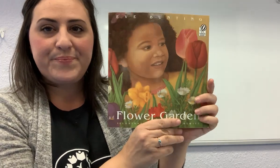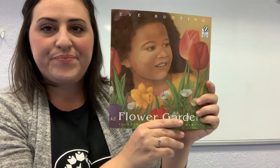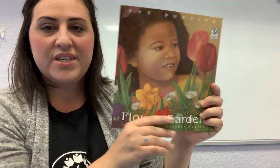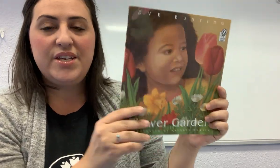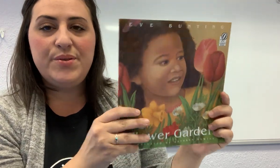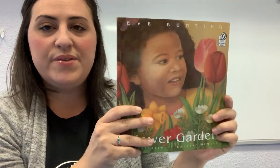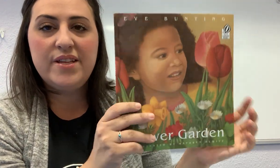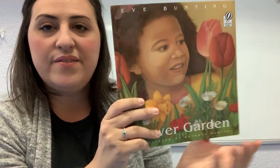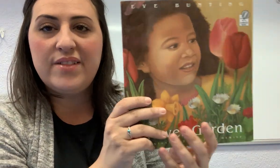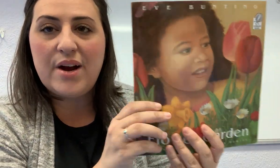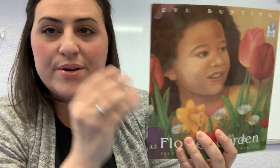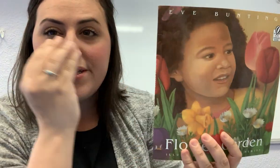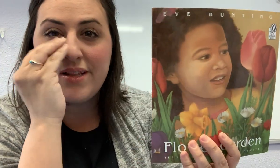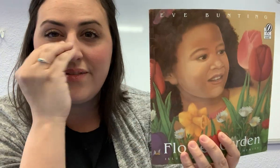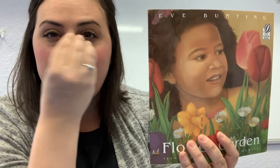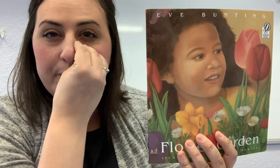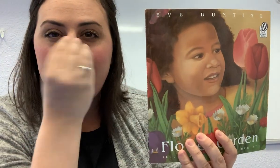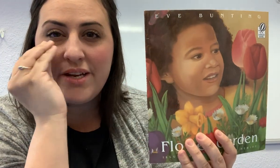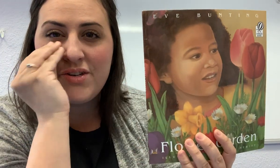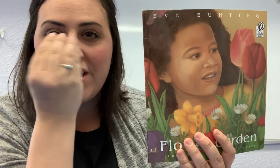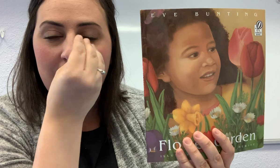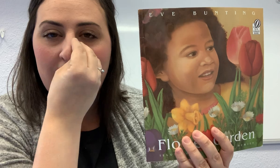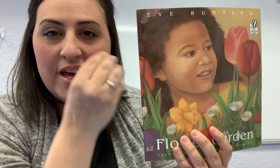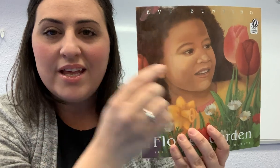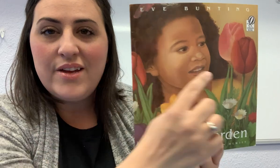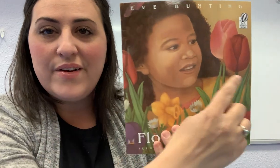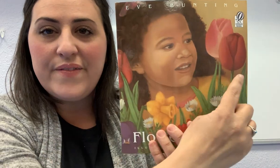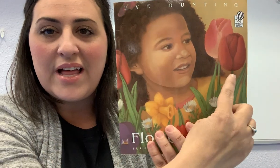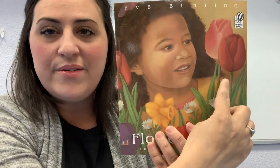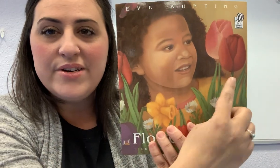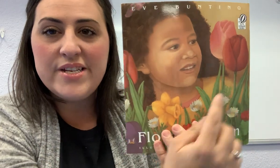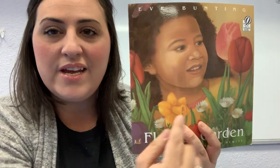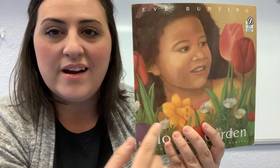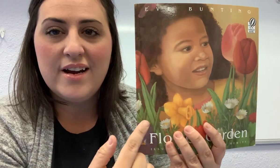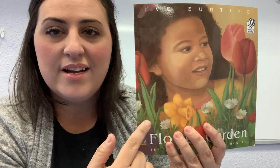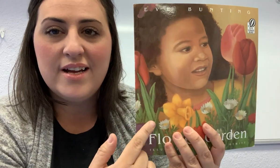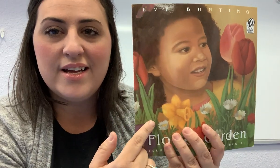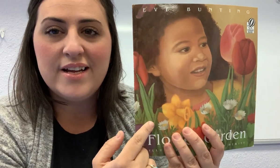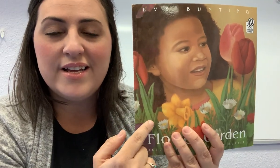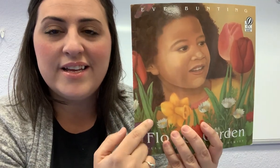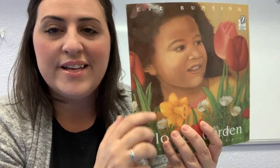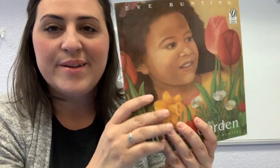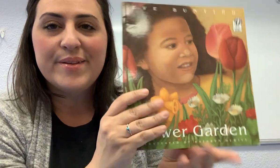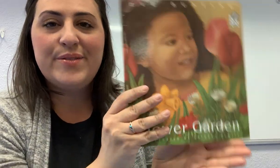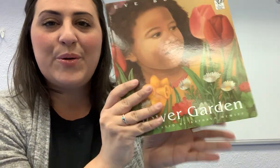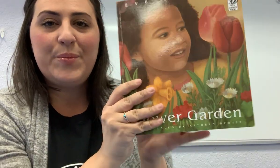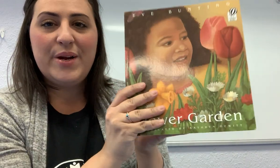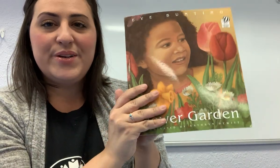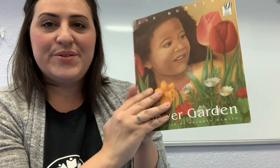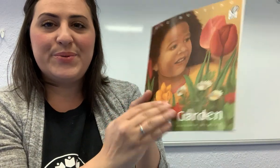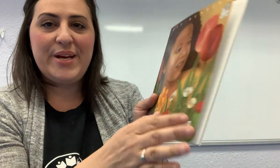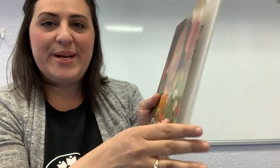Can you see the flowers on the front page? There are flowers here. Let's open our story.